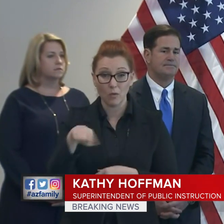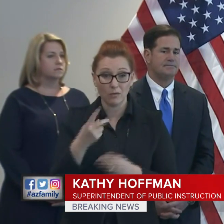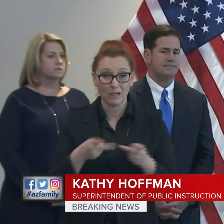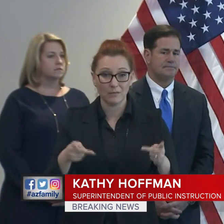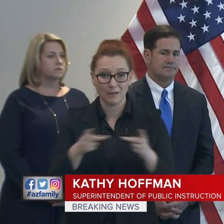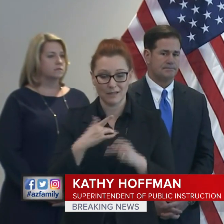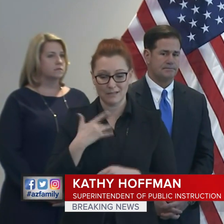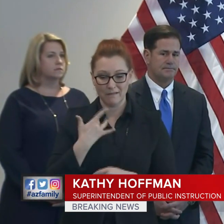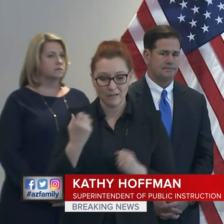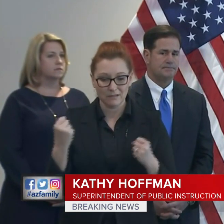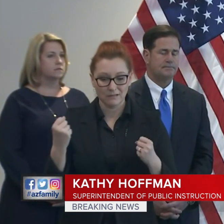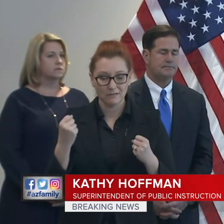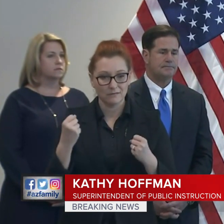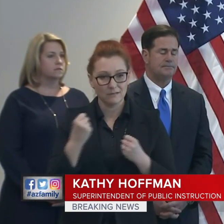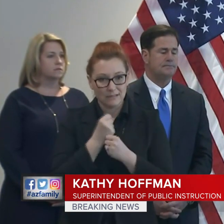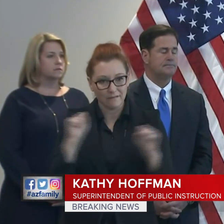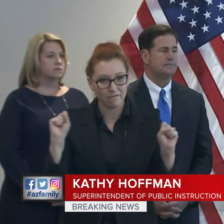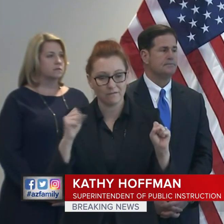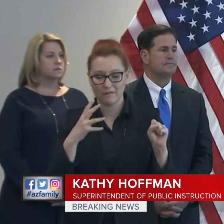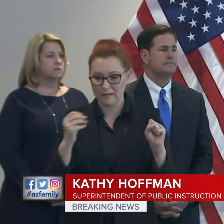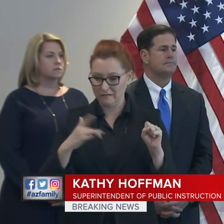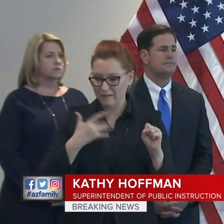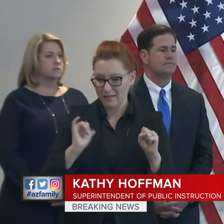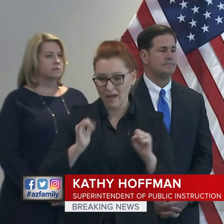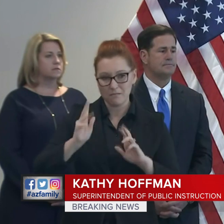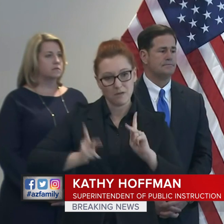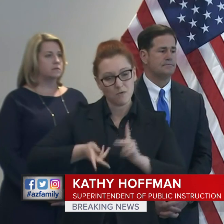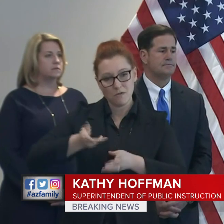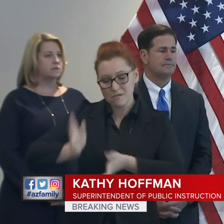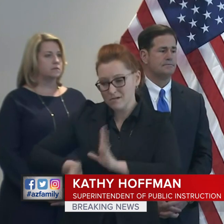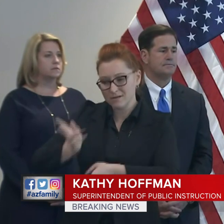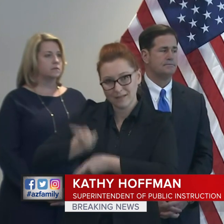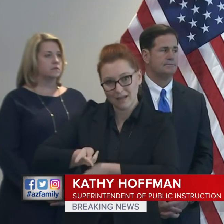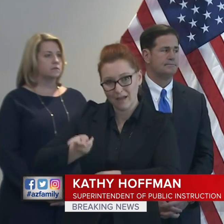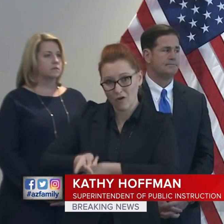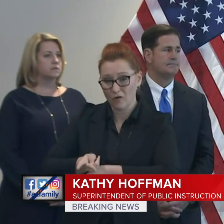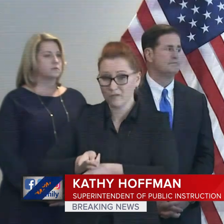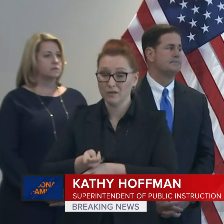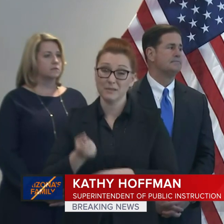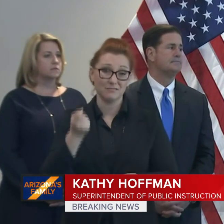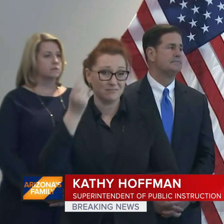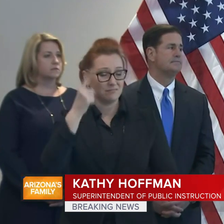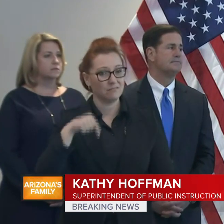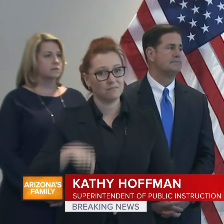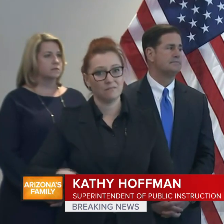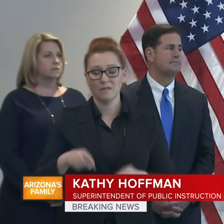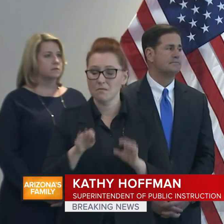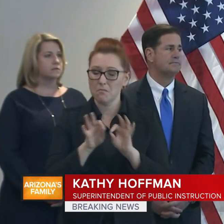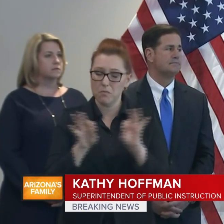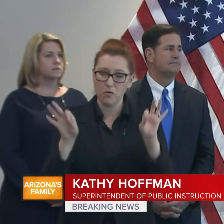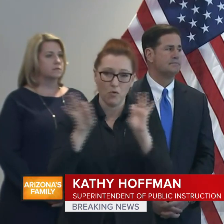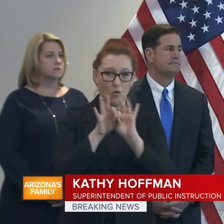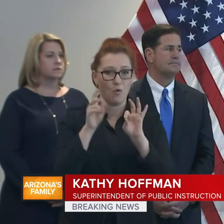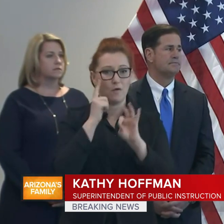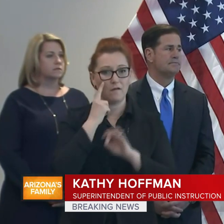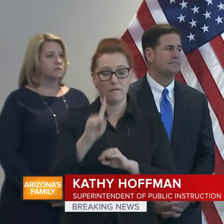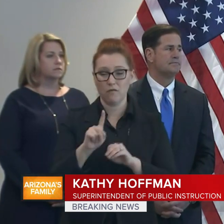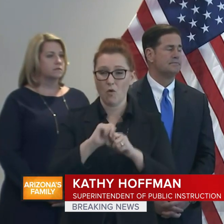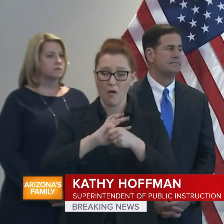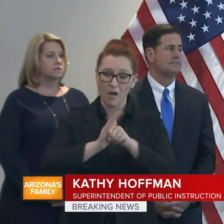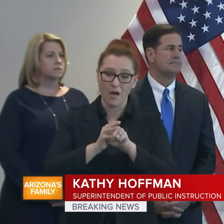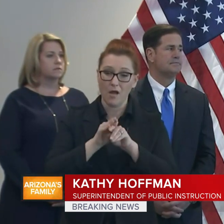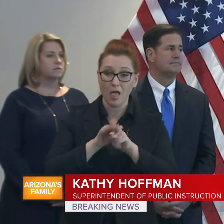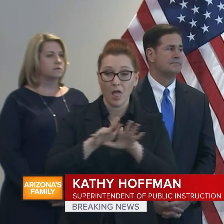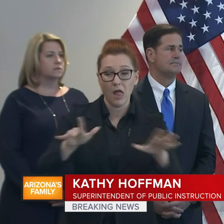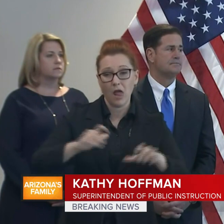safe and taken care of. But this step is critical in helping slow the spread of the virus and providing stability